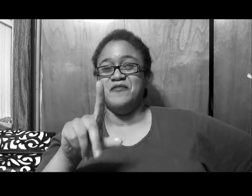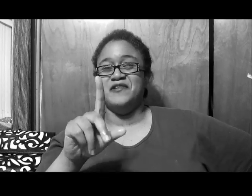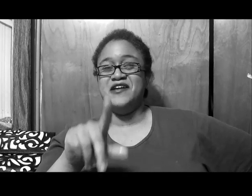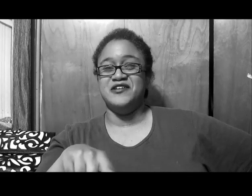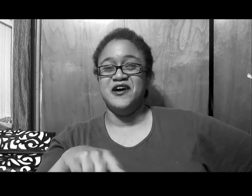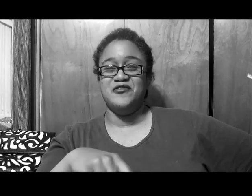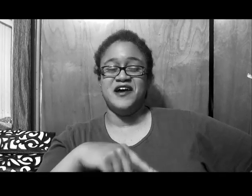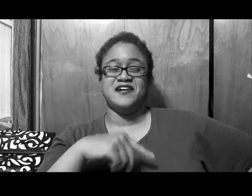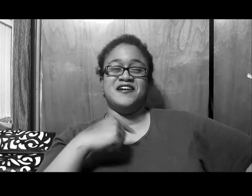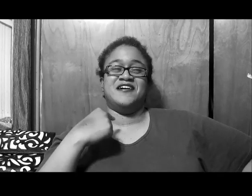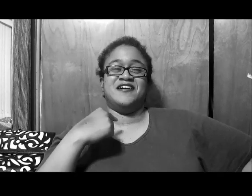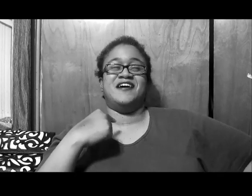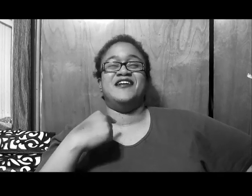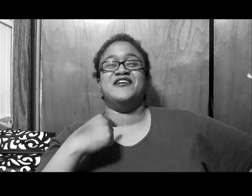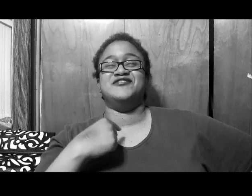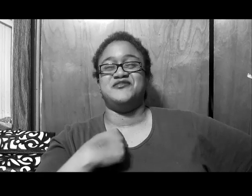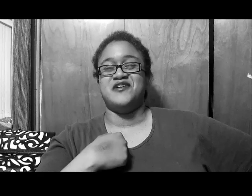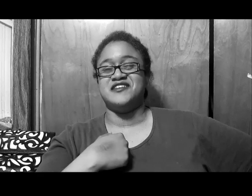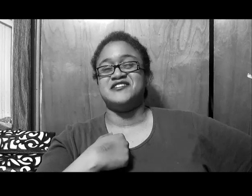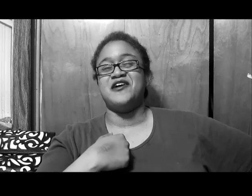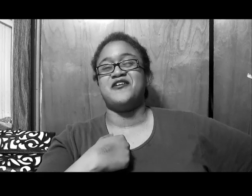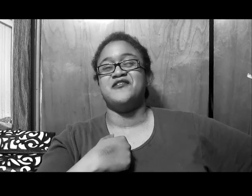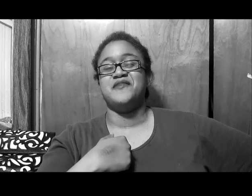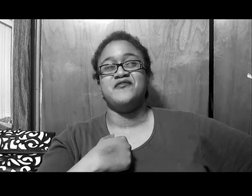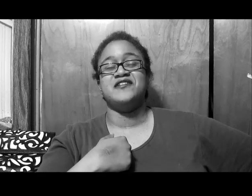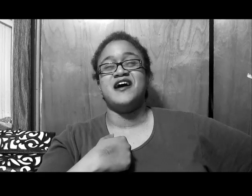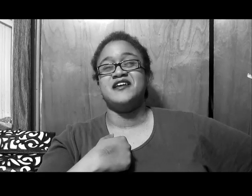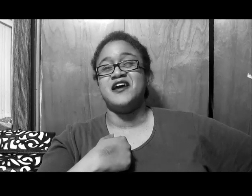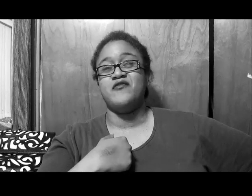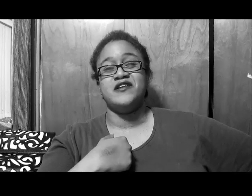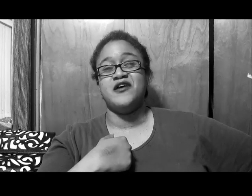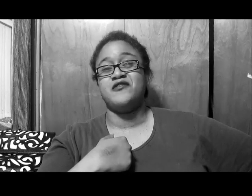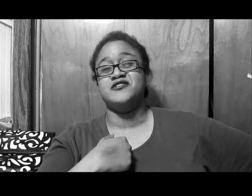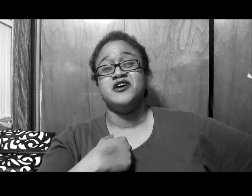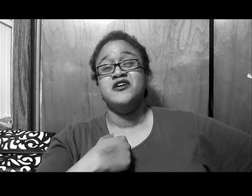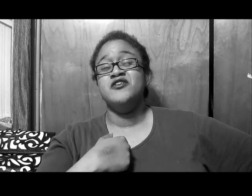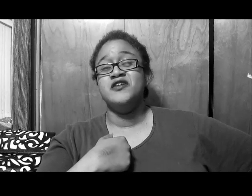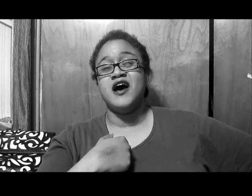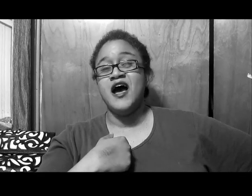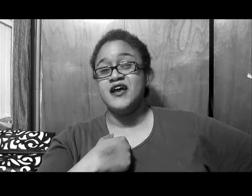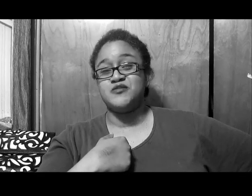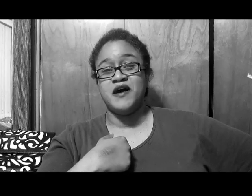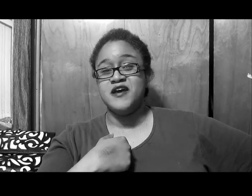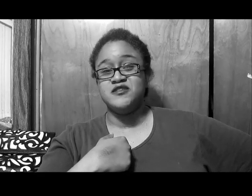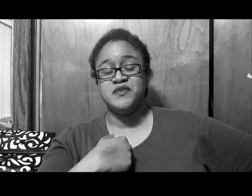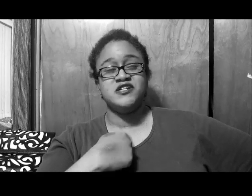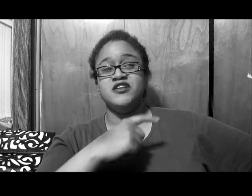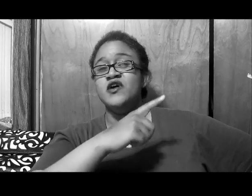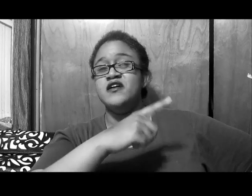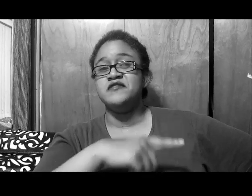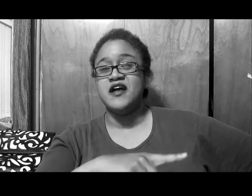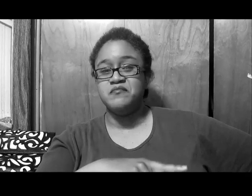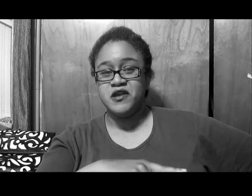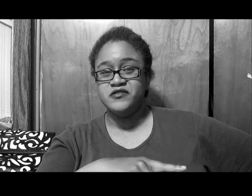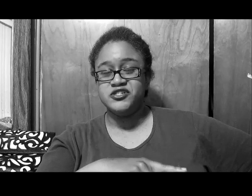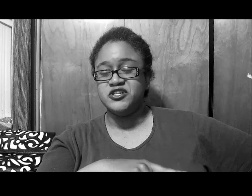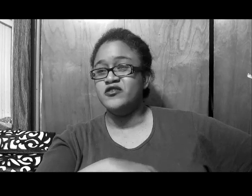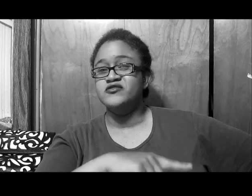would let her know, like, I know she wasn't talking to me, we like, yeah, we know, because, you know, I just paid this bitch, and you ain't got to be on the show, you